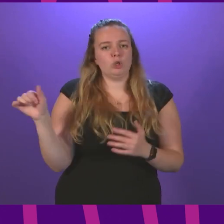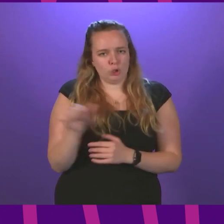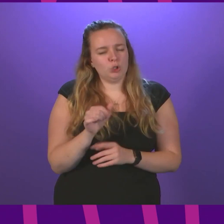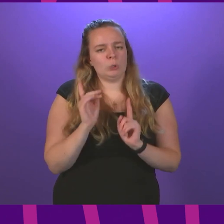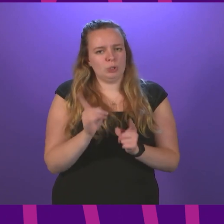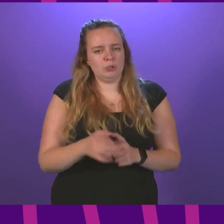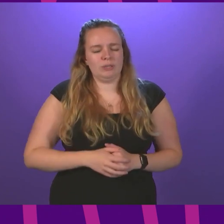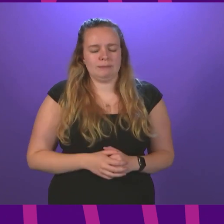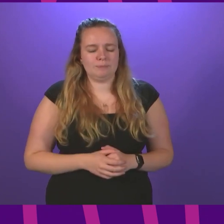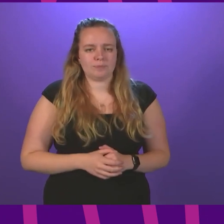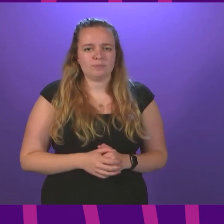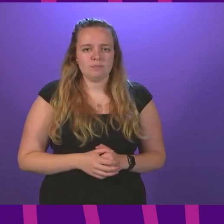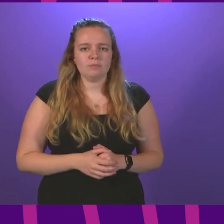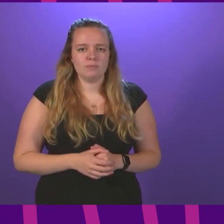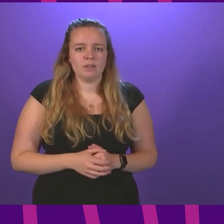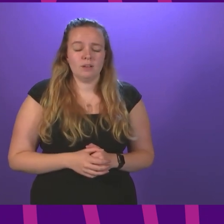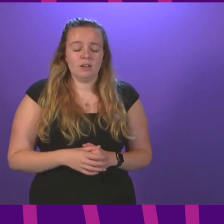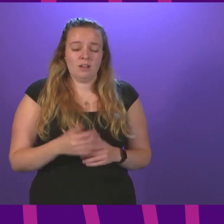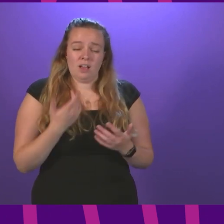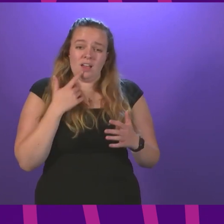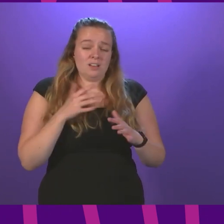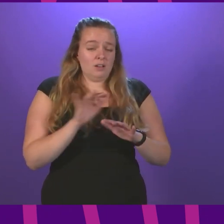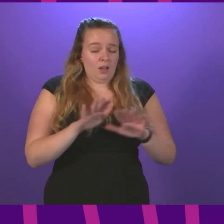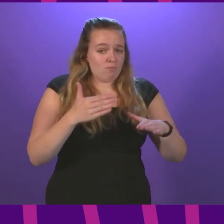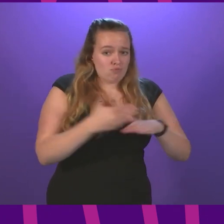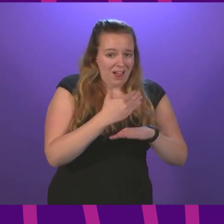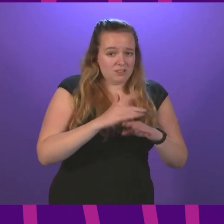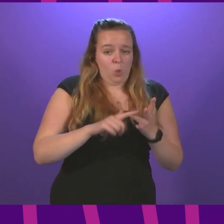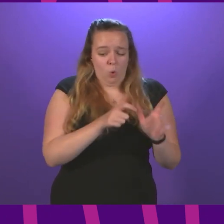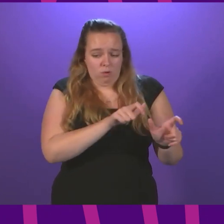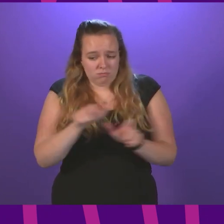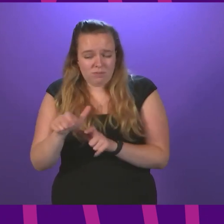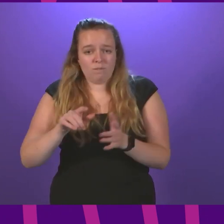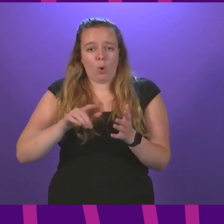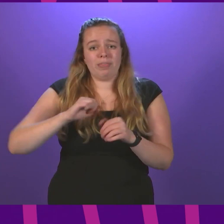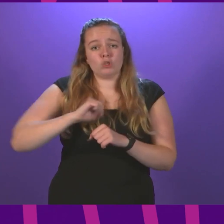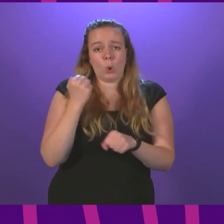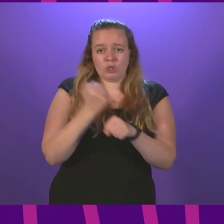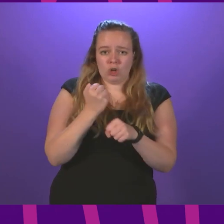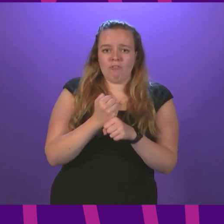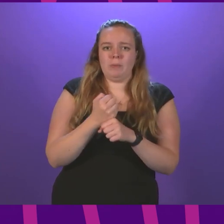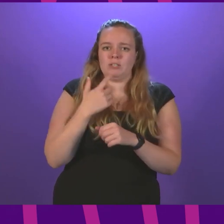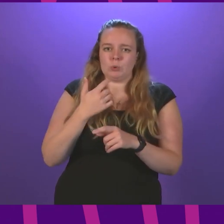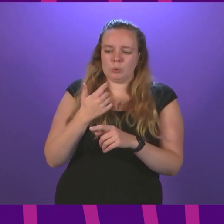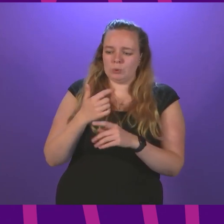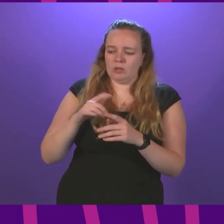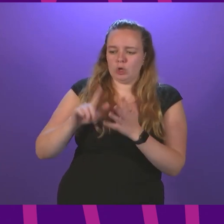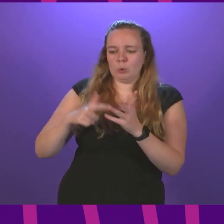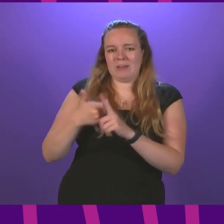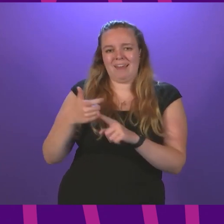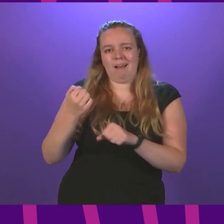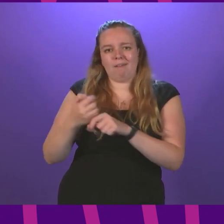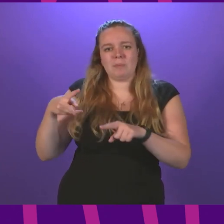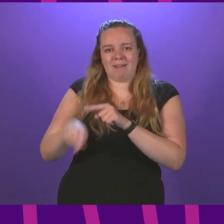case. And whilst it is neither practical or sustainable for the Scottish Government to mitigate all the effects of the UK Government's cuts,